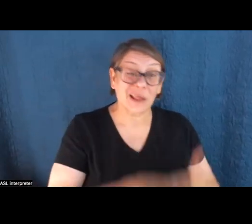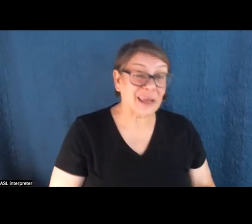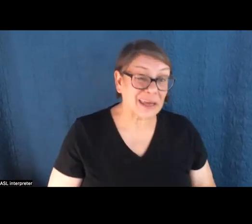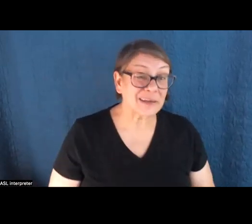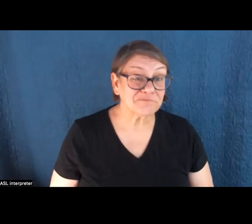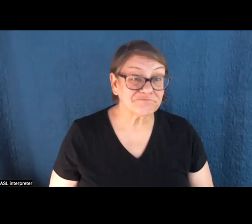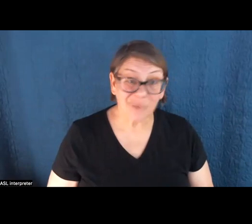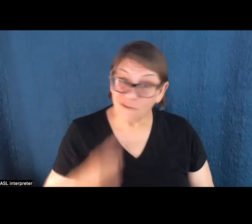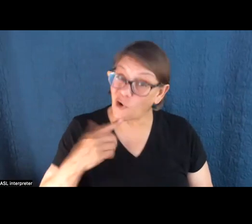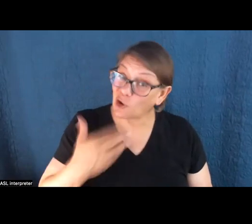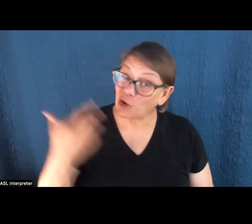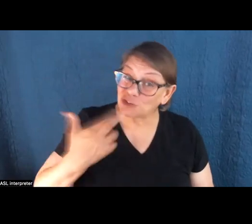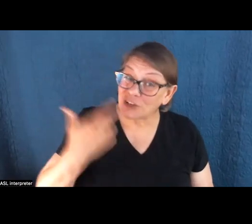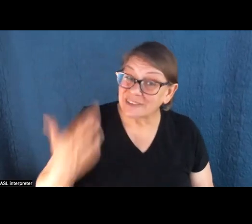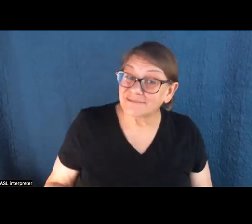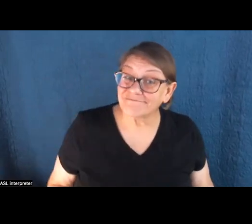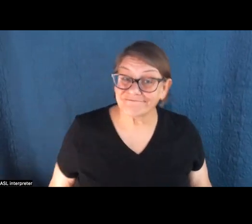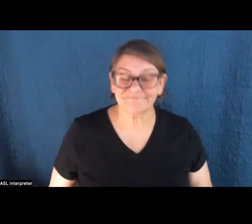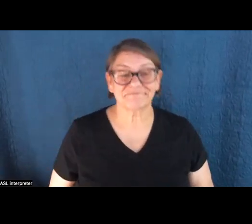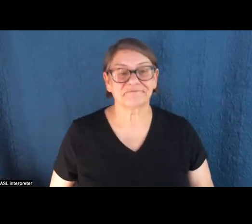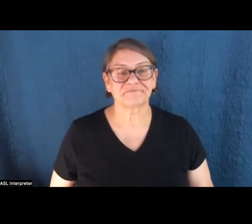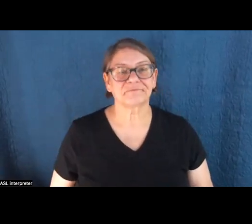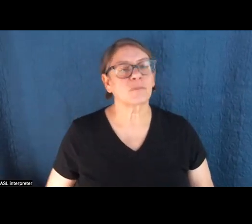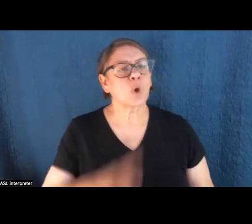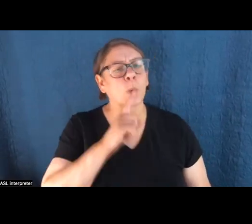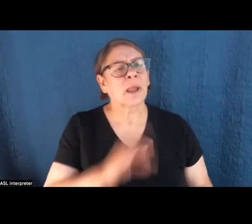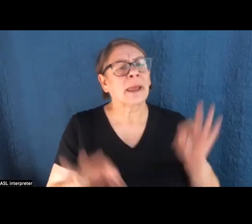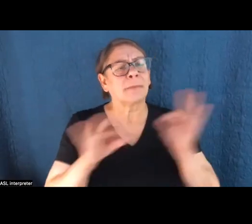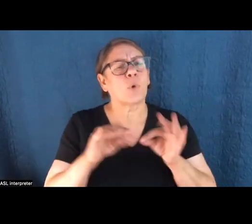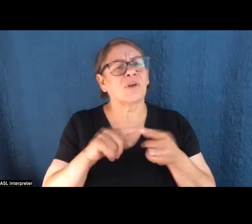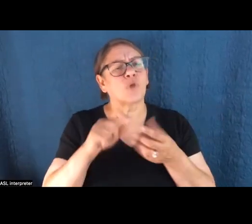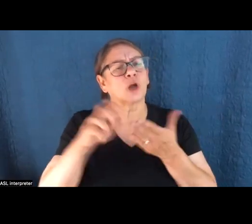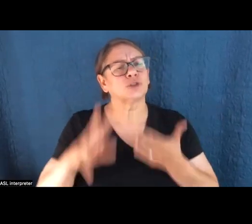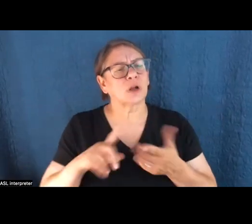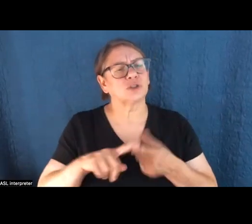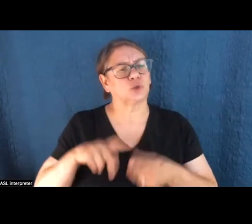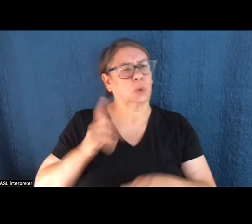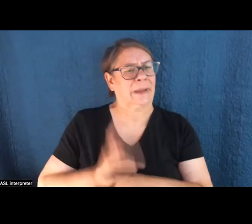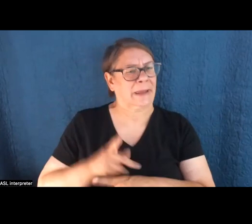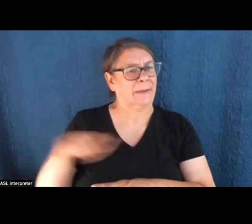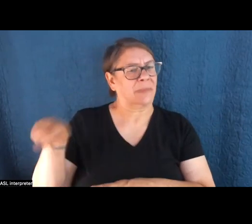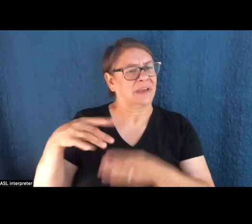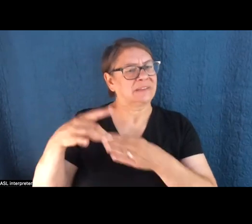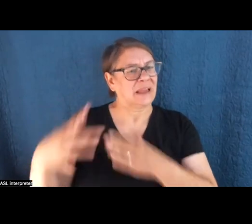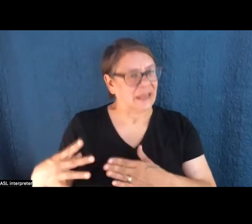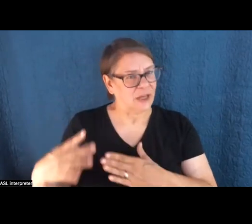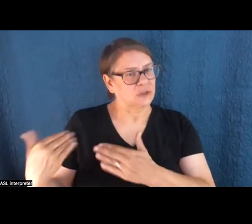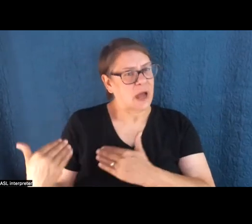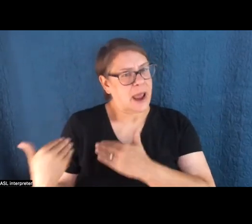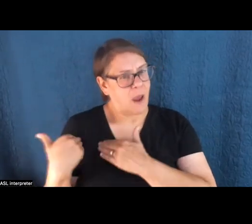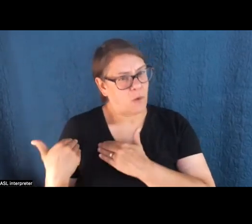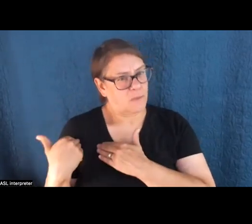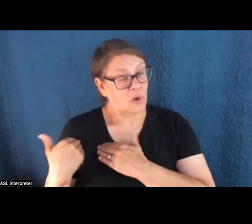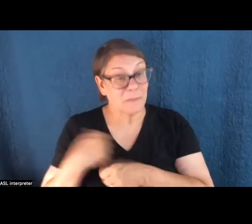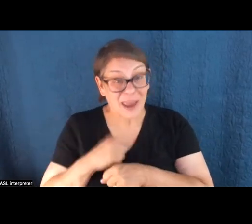reason. So it's, it's really just so important for journalists to, you know, hold these climate leaders accountable and make sure that they,